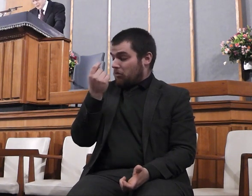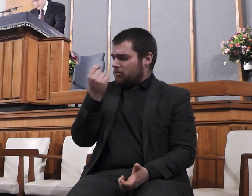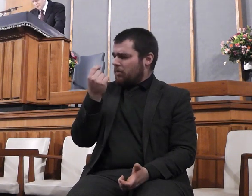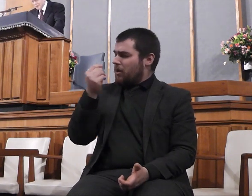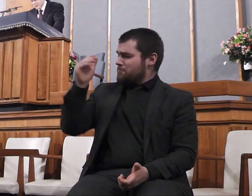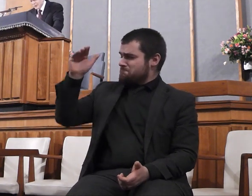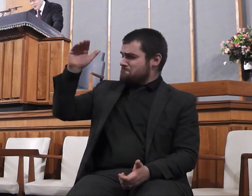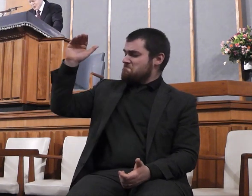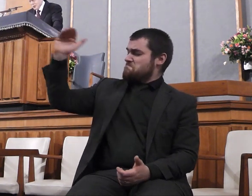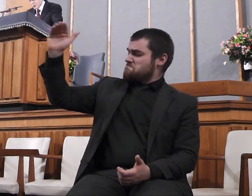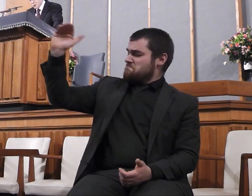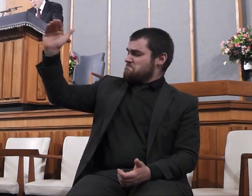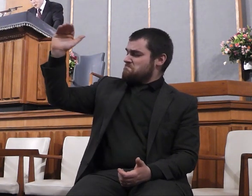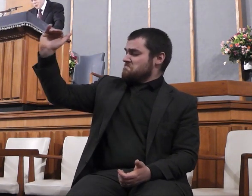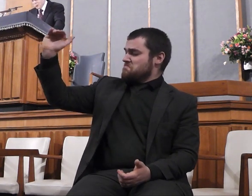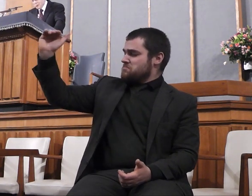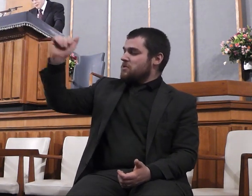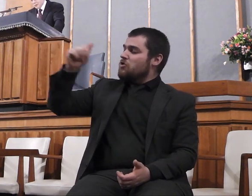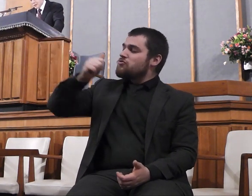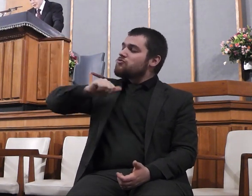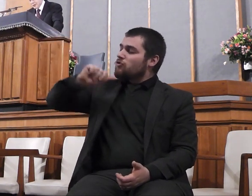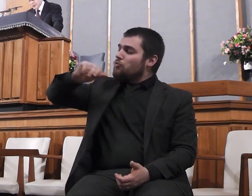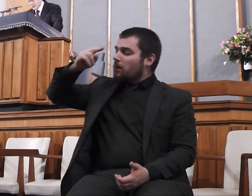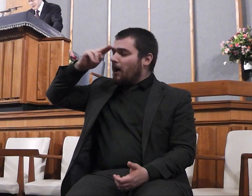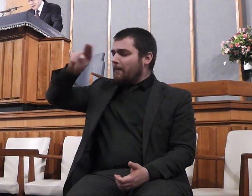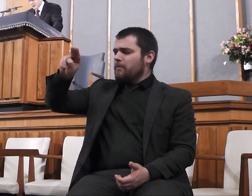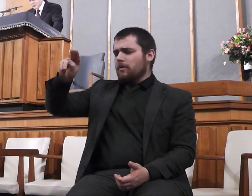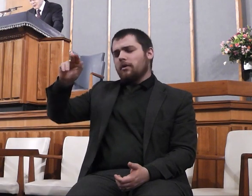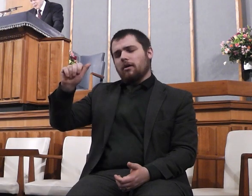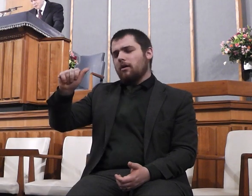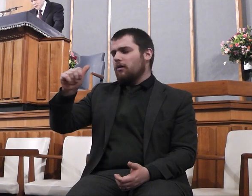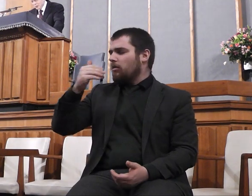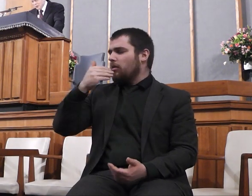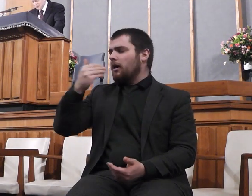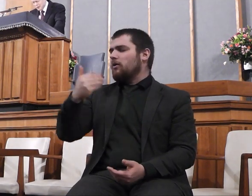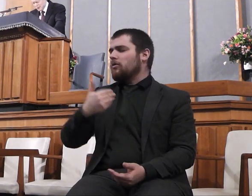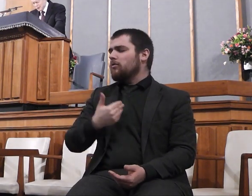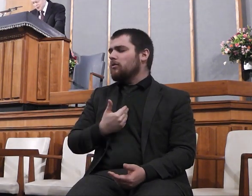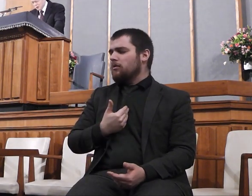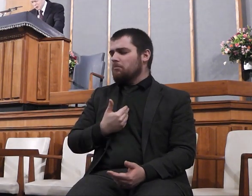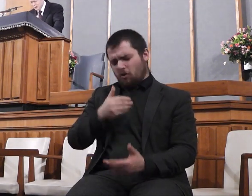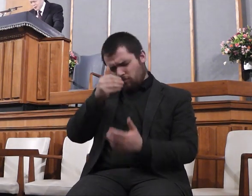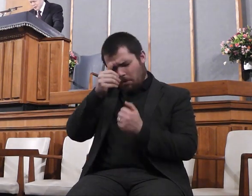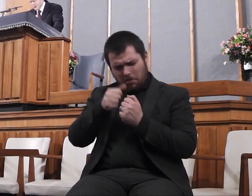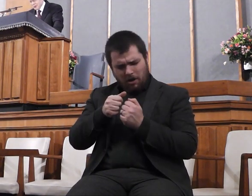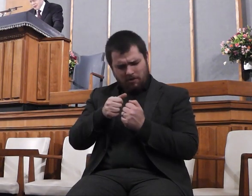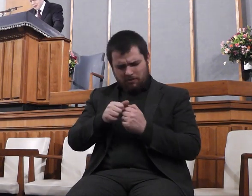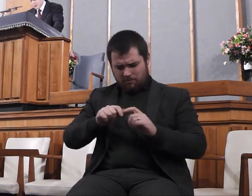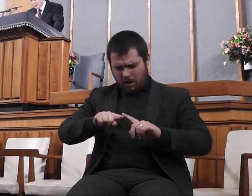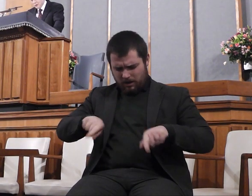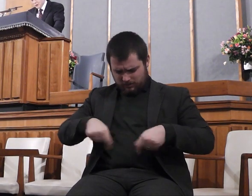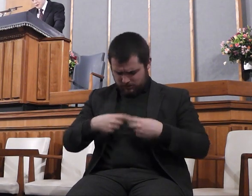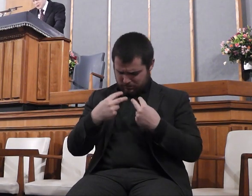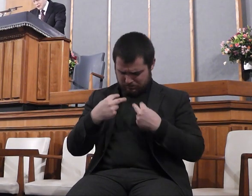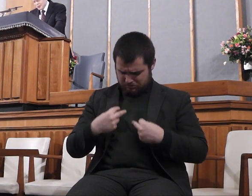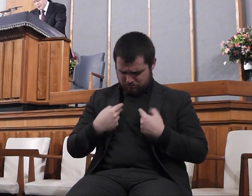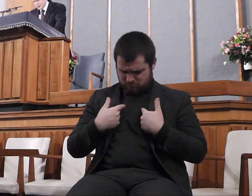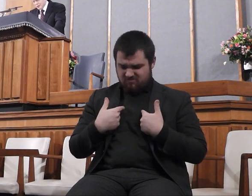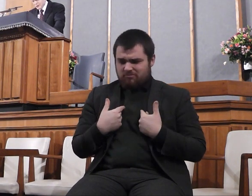name. O Lord, we remind ourselves that we are people who could have no great influence and